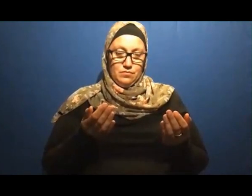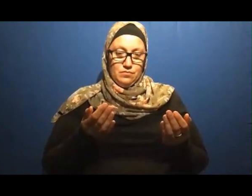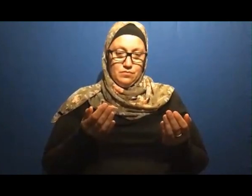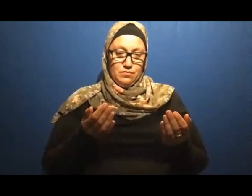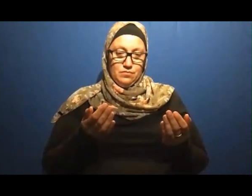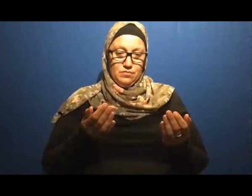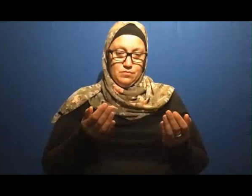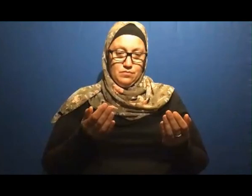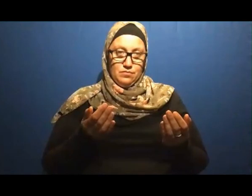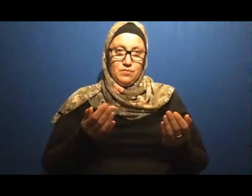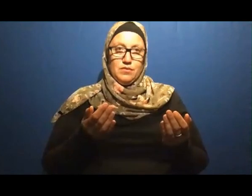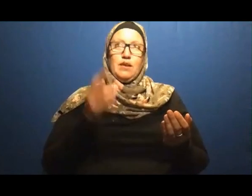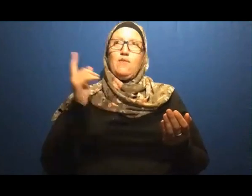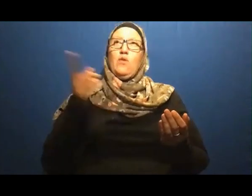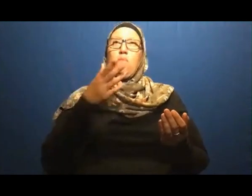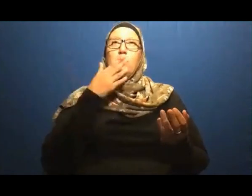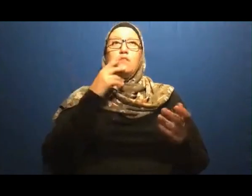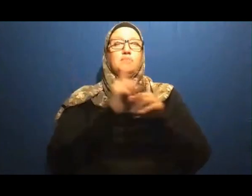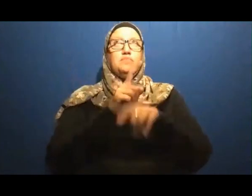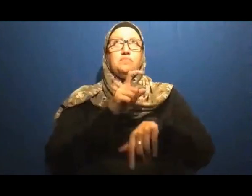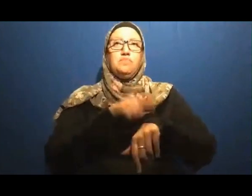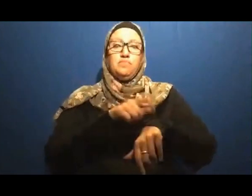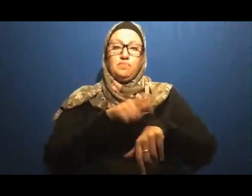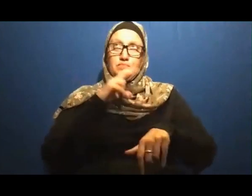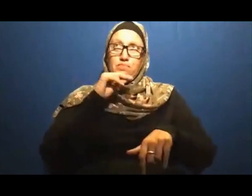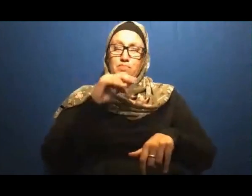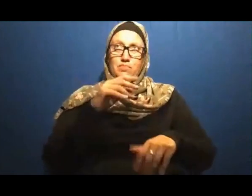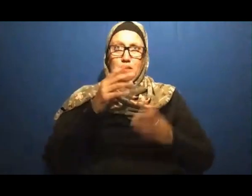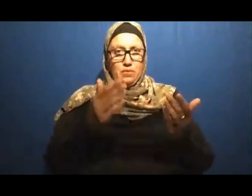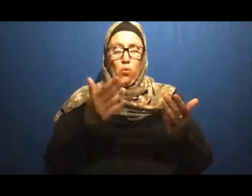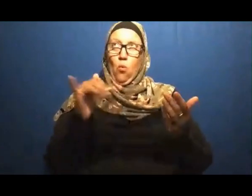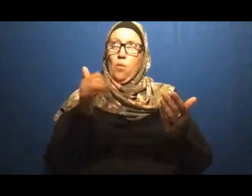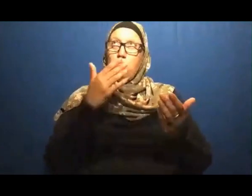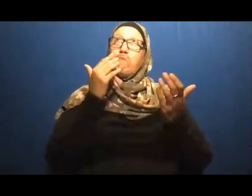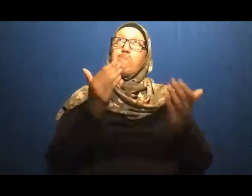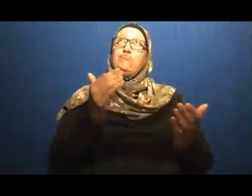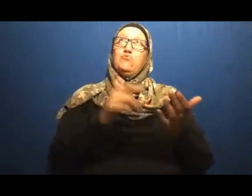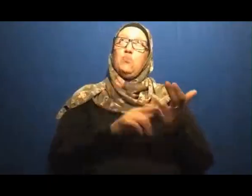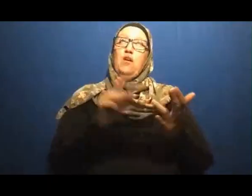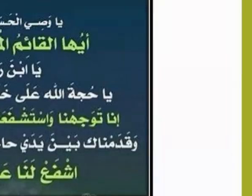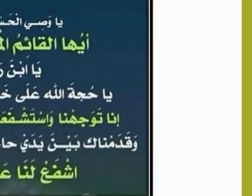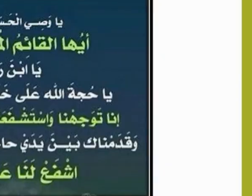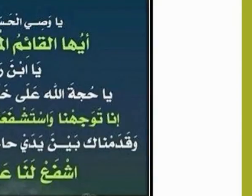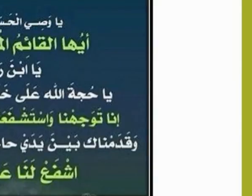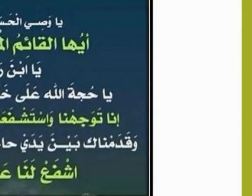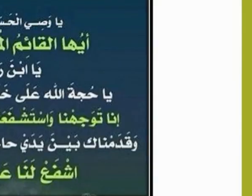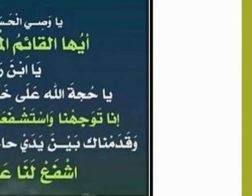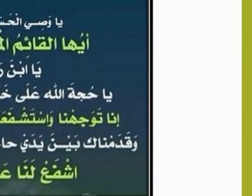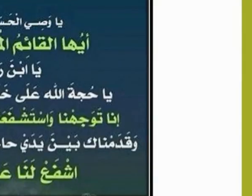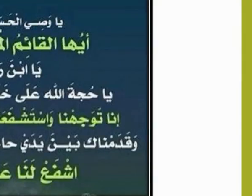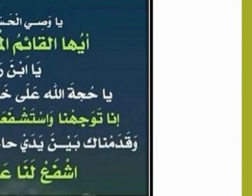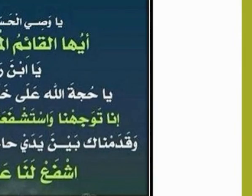Ya Wajih Han Ind Allah Ish Wa